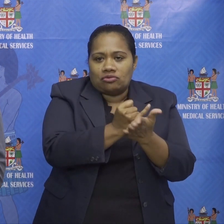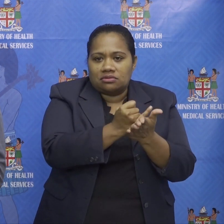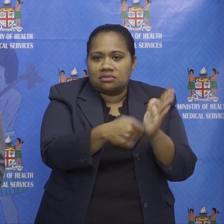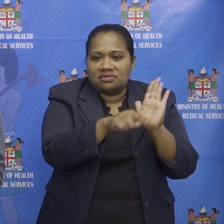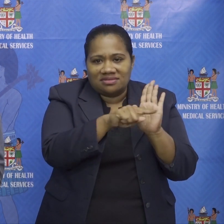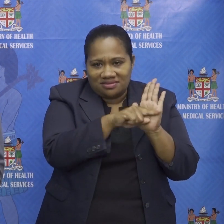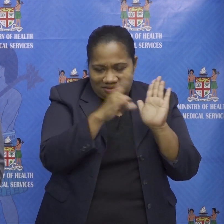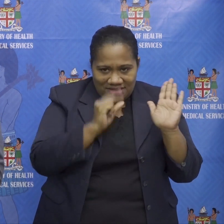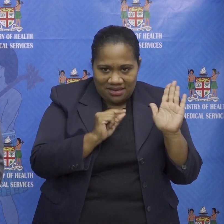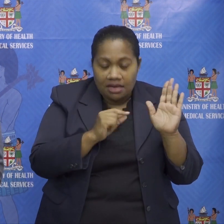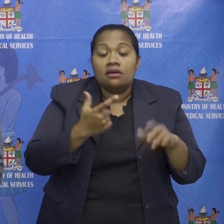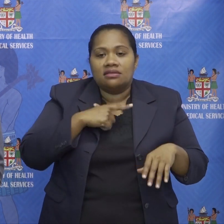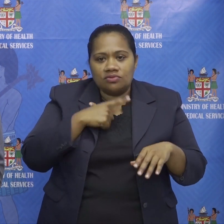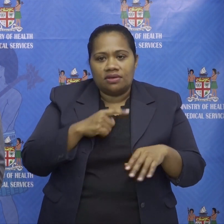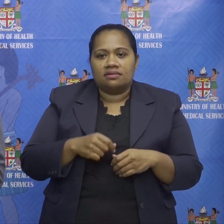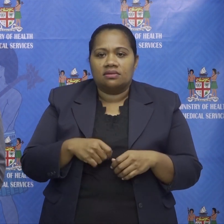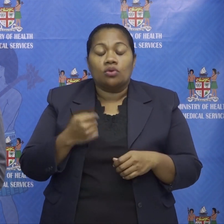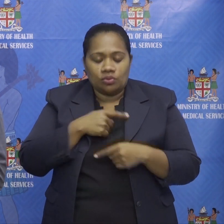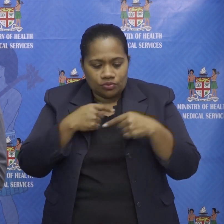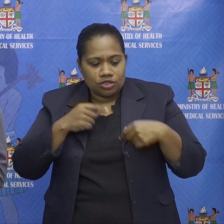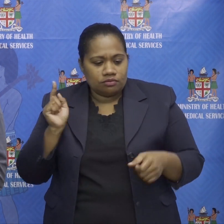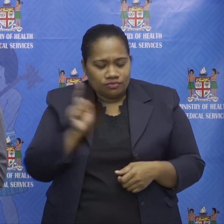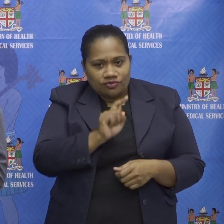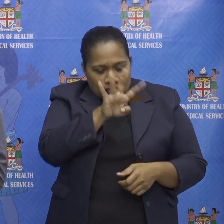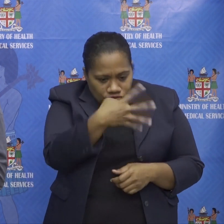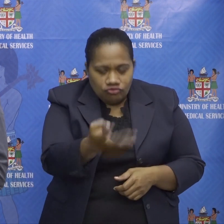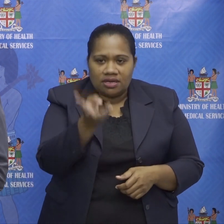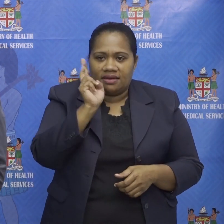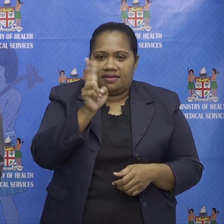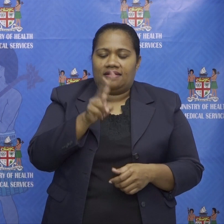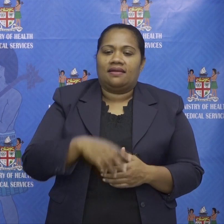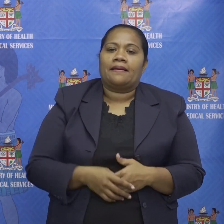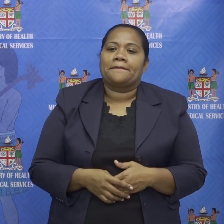know out of caution we have to go back and check it again okay